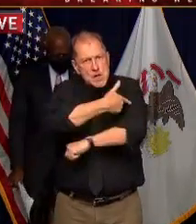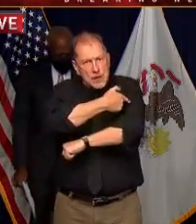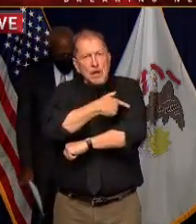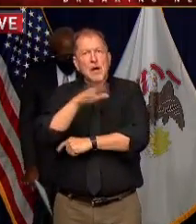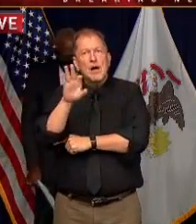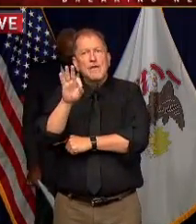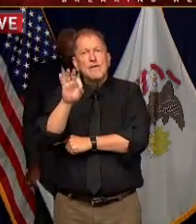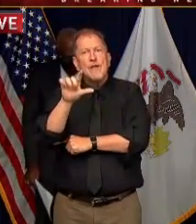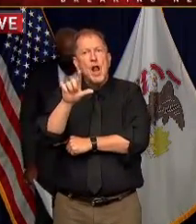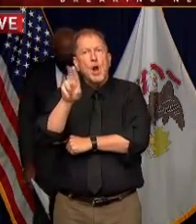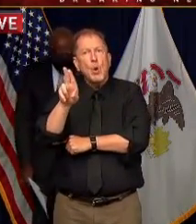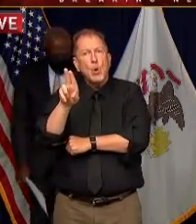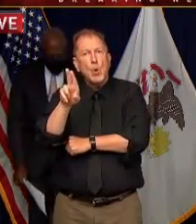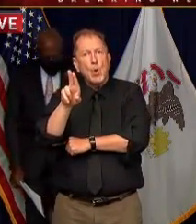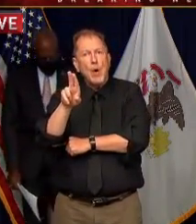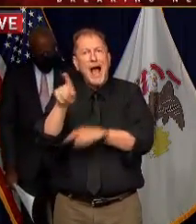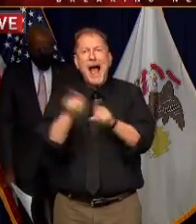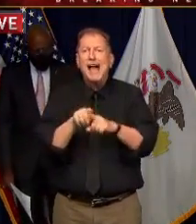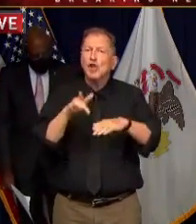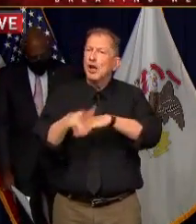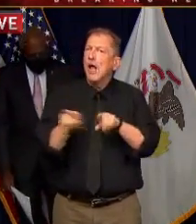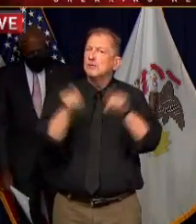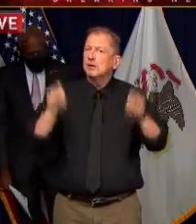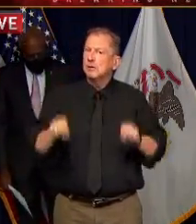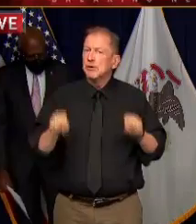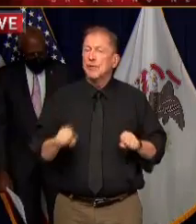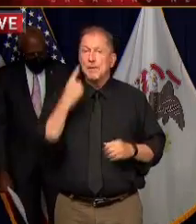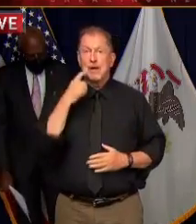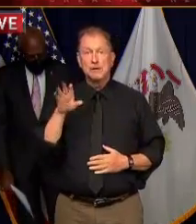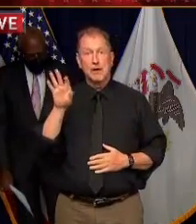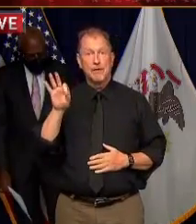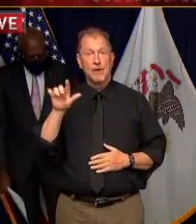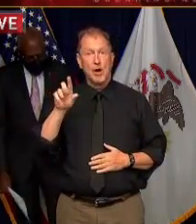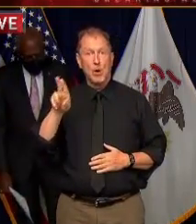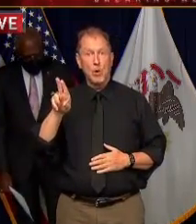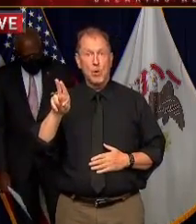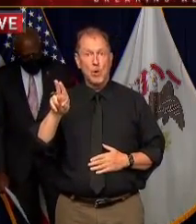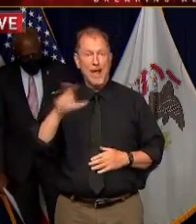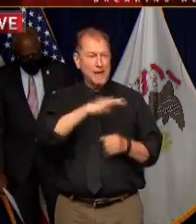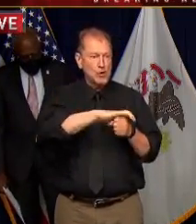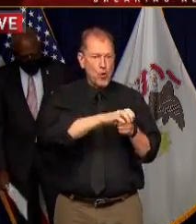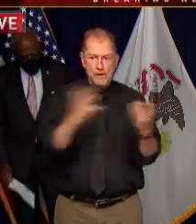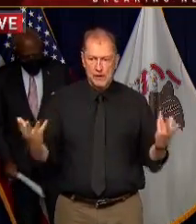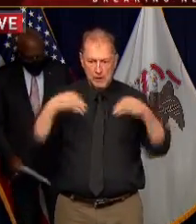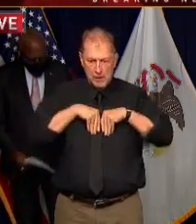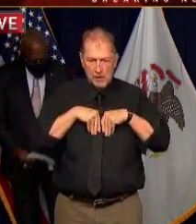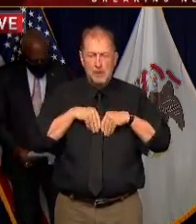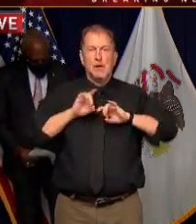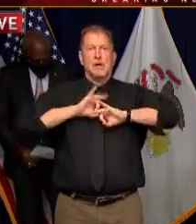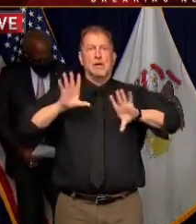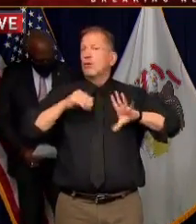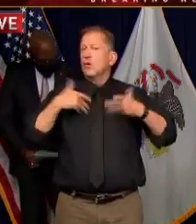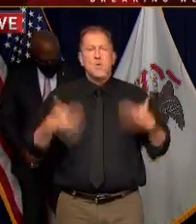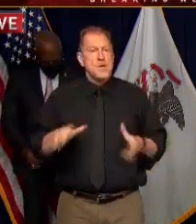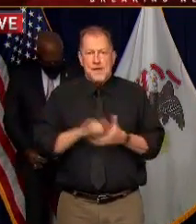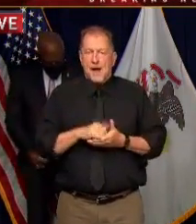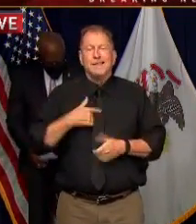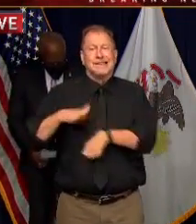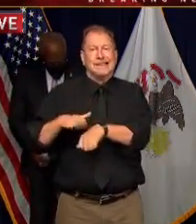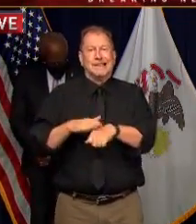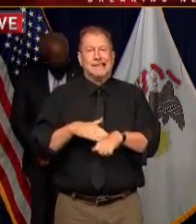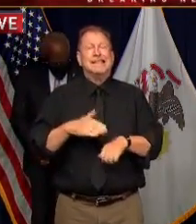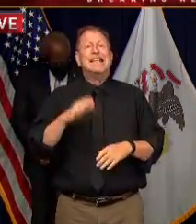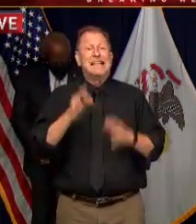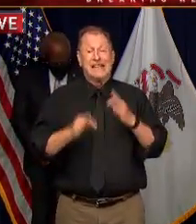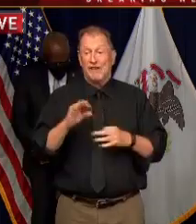not seen what flu and covet illness looks like together and I'm sure we don't want to please get your flu shot as soon as it's